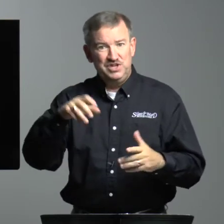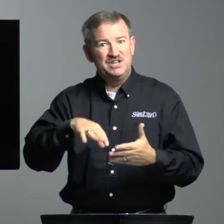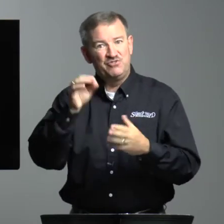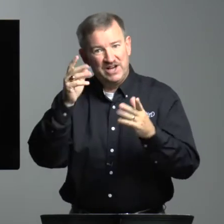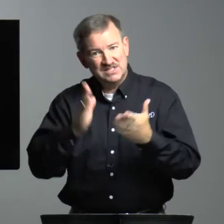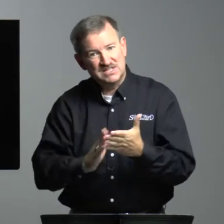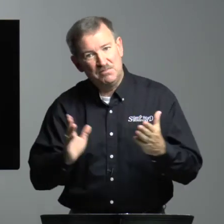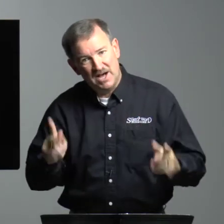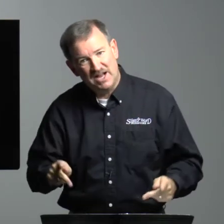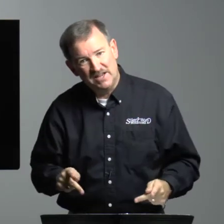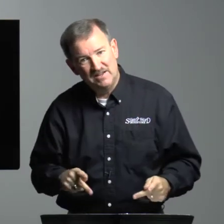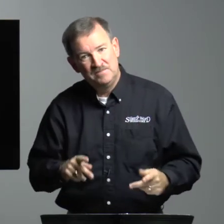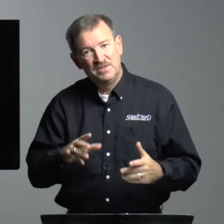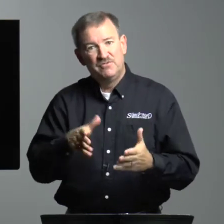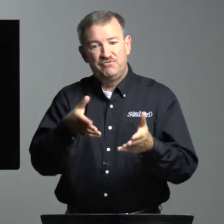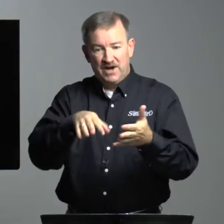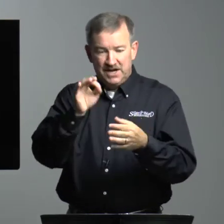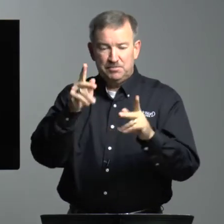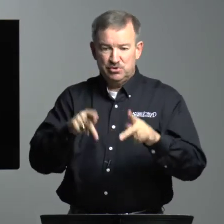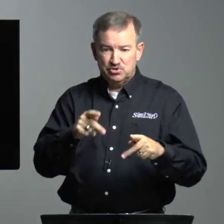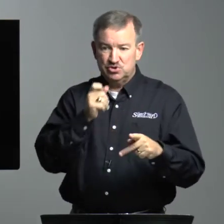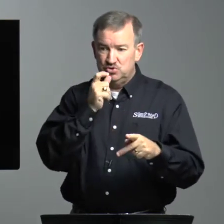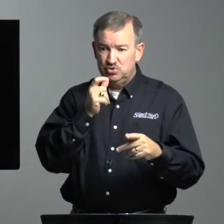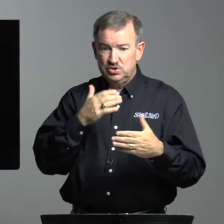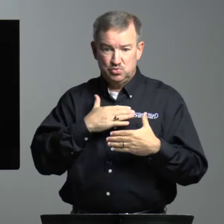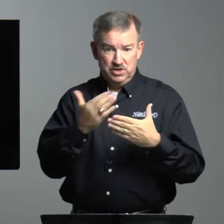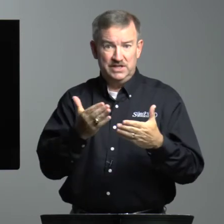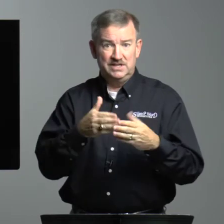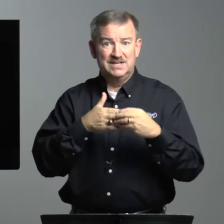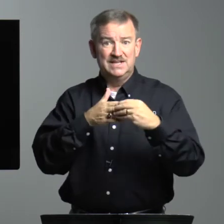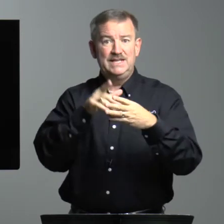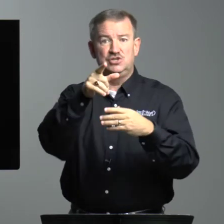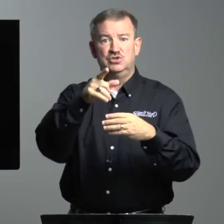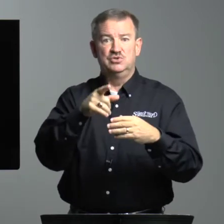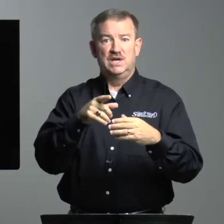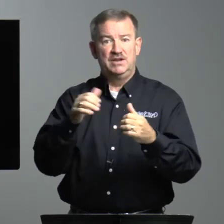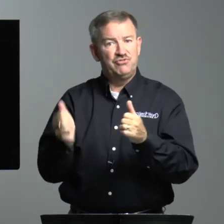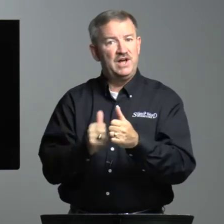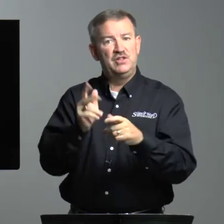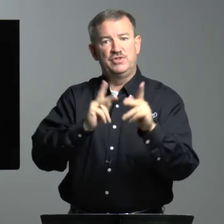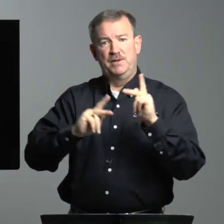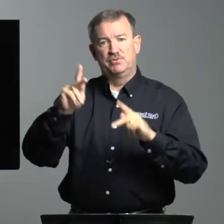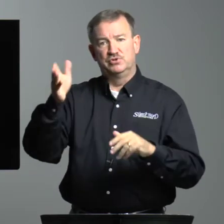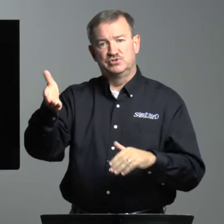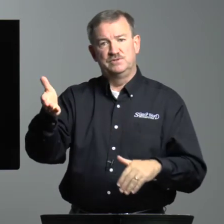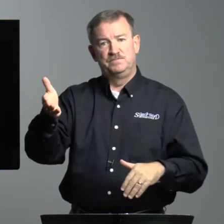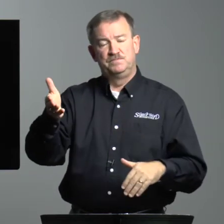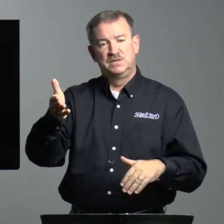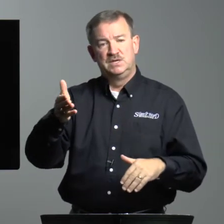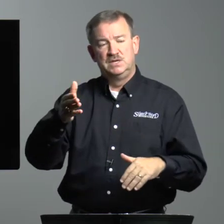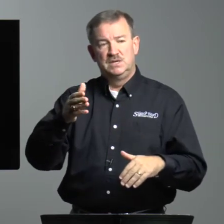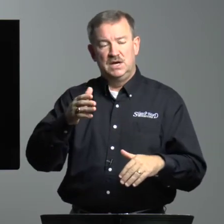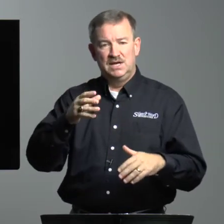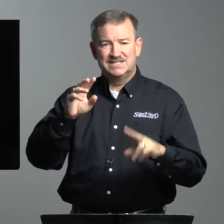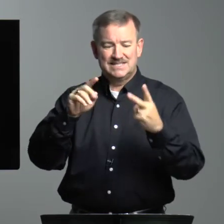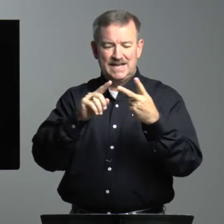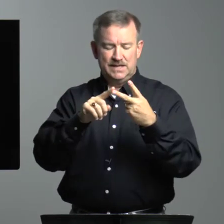need to find somebody. Find a person who is willing to lead you and follow that person. Second